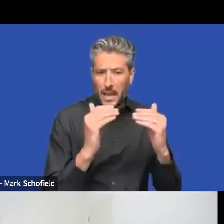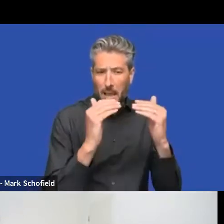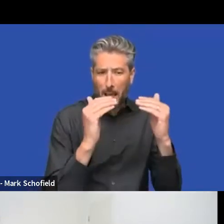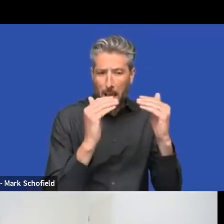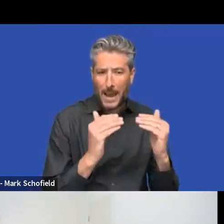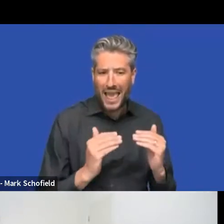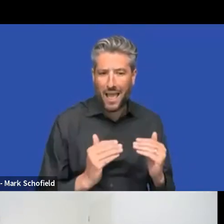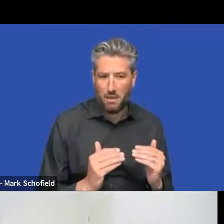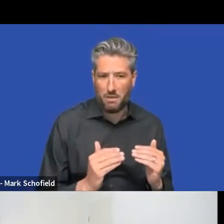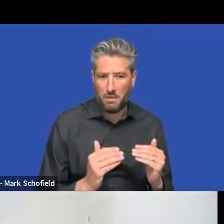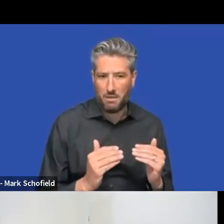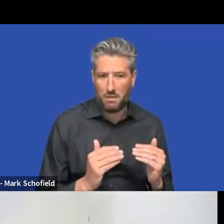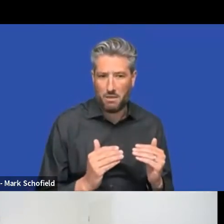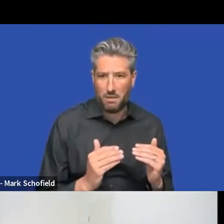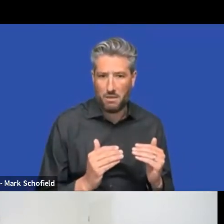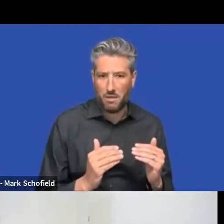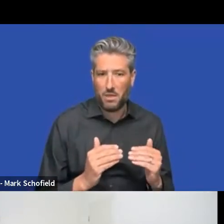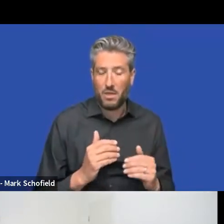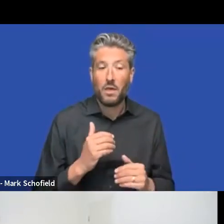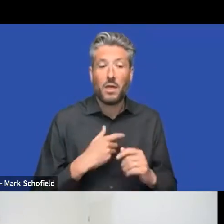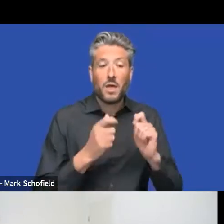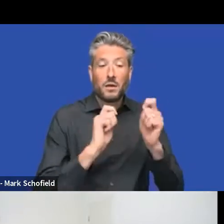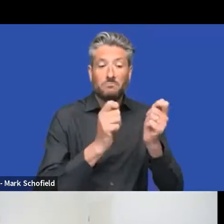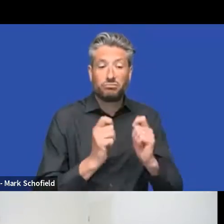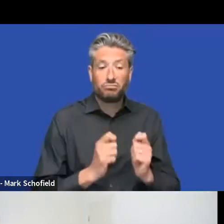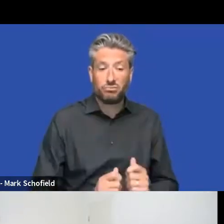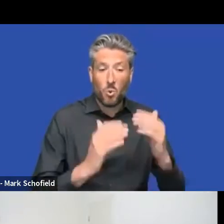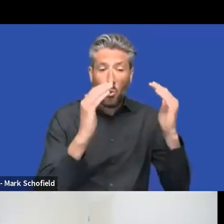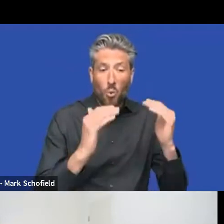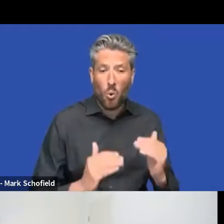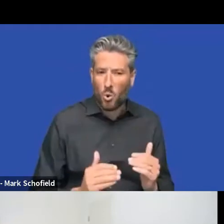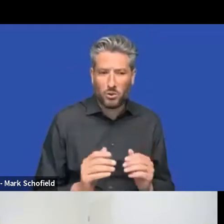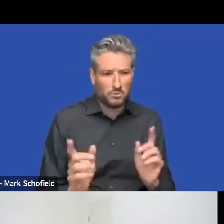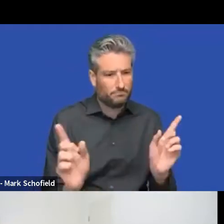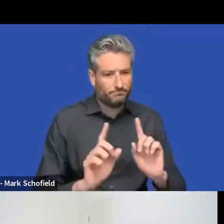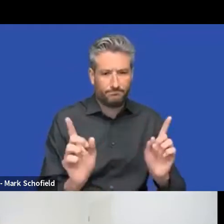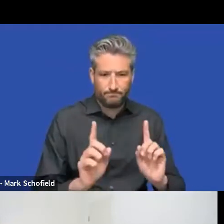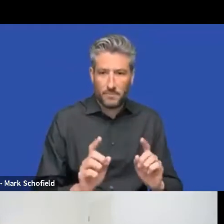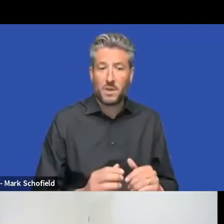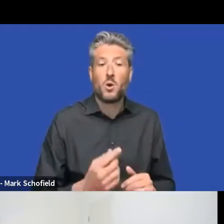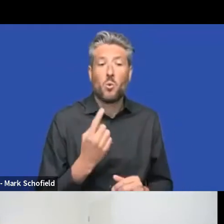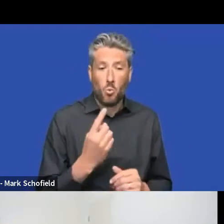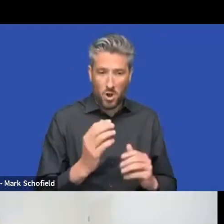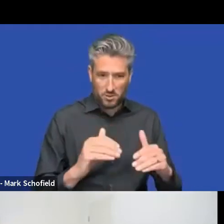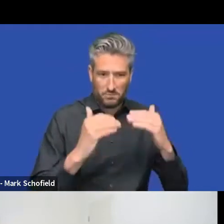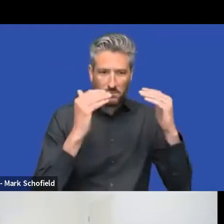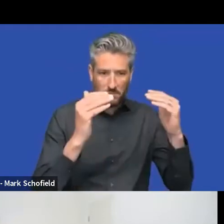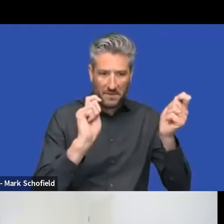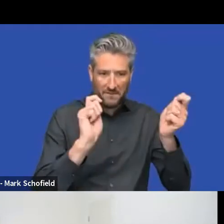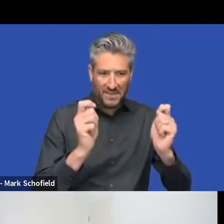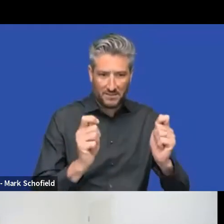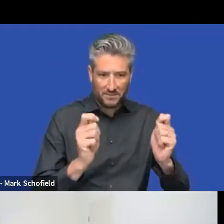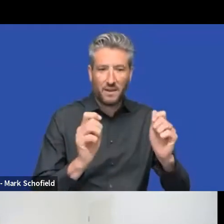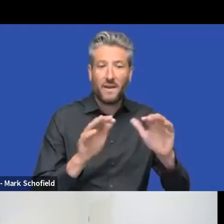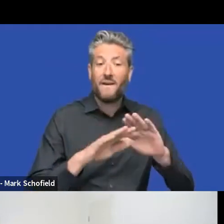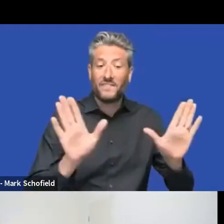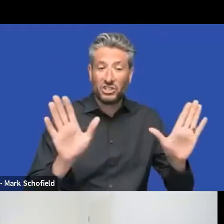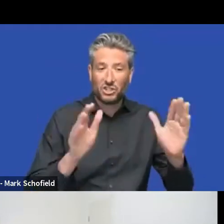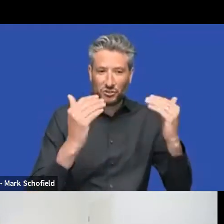we'll try to fix one layer at a time. Uh, the top layer that has some issues is around the UI. Uh, and as, uh, as Julia